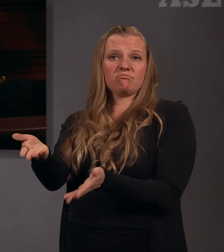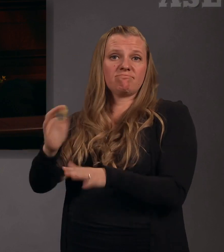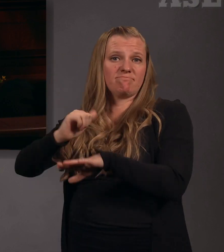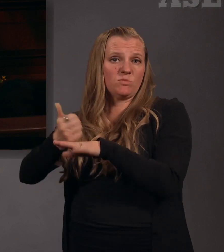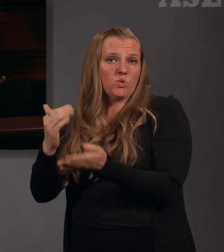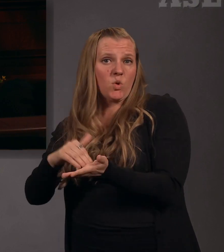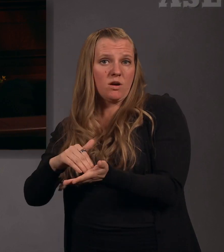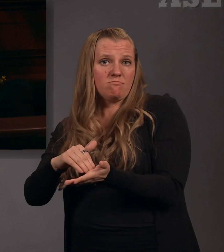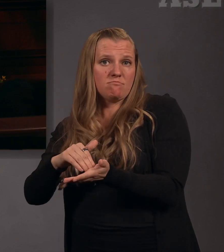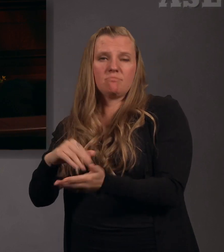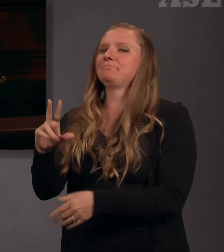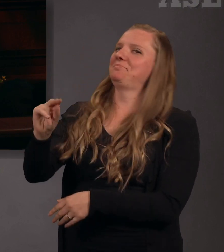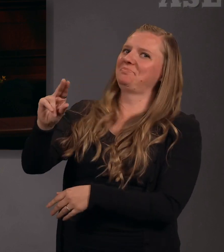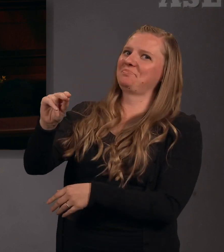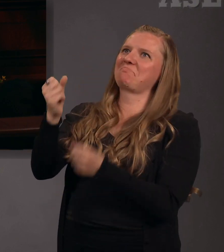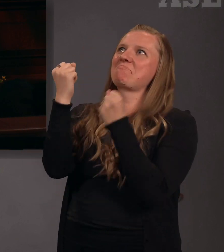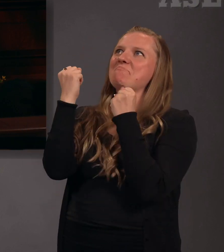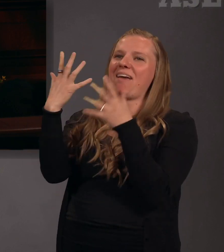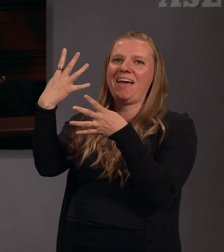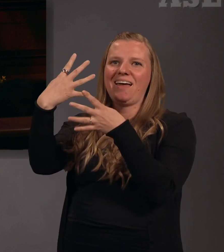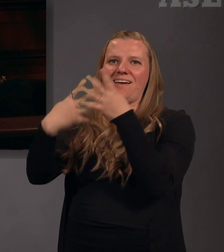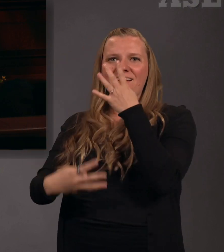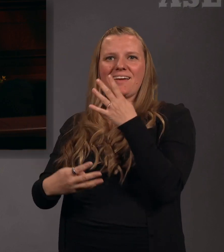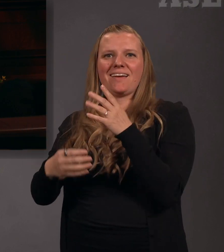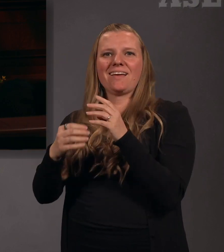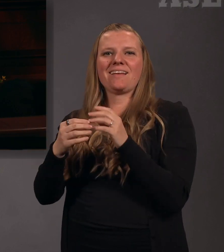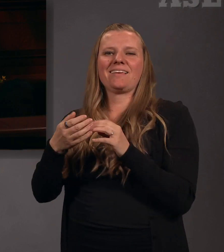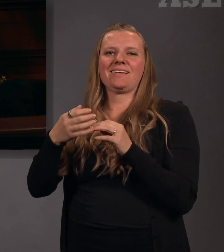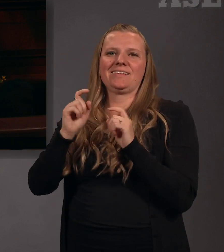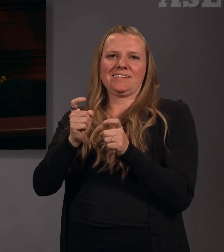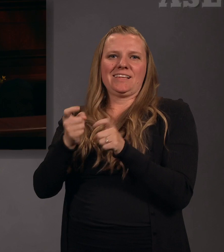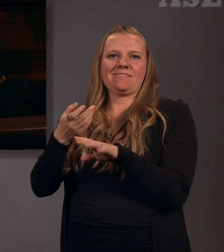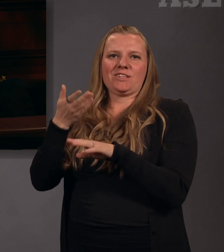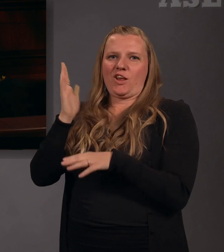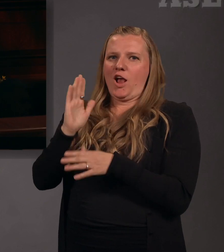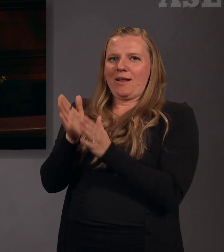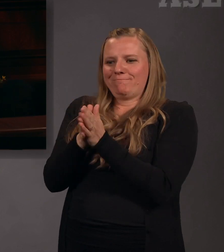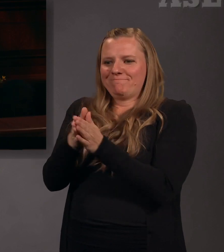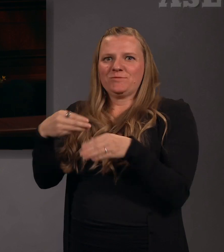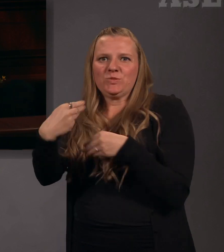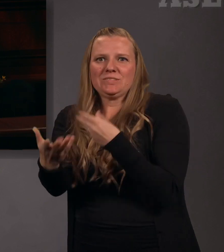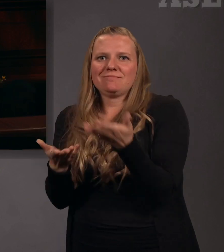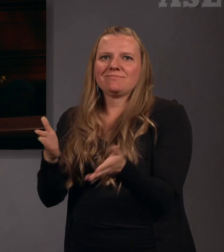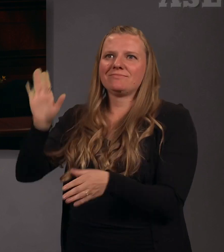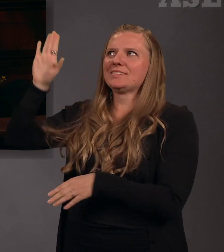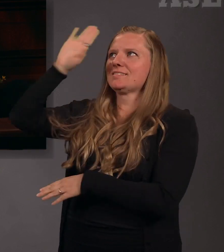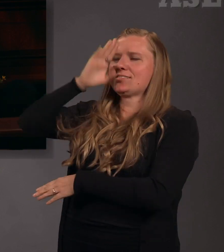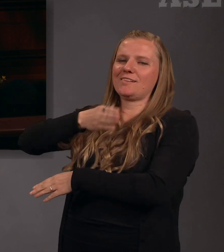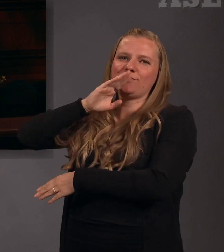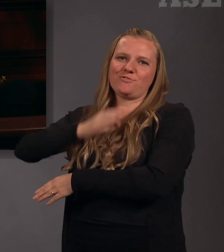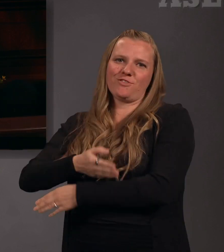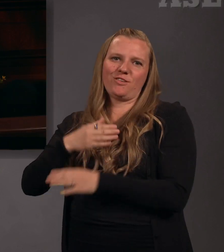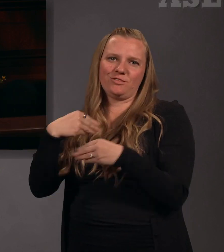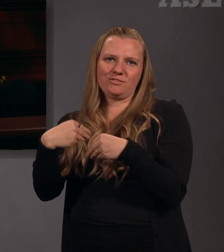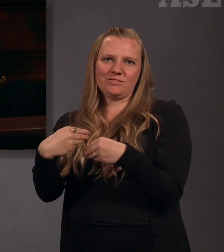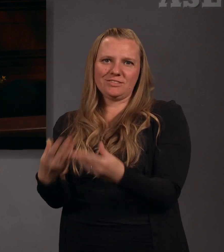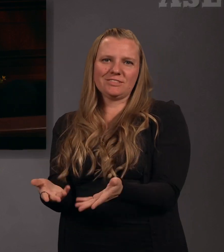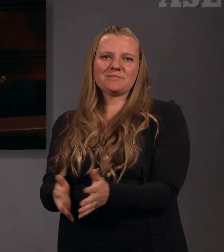endowments that God had been eager to bestow upon His sons and daughters. These other gifts included